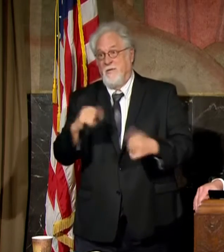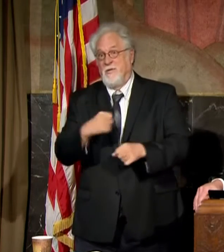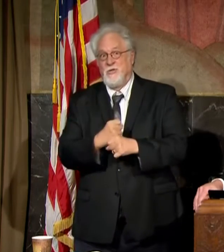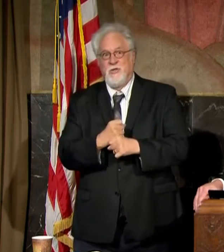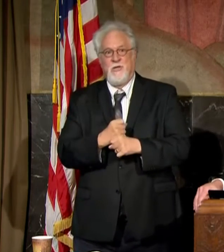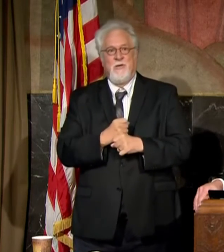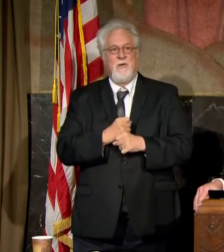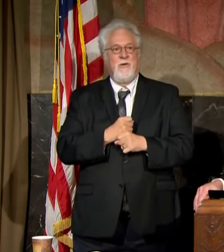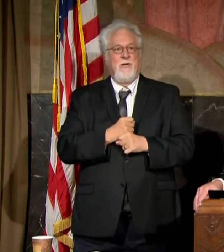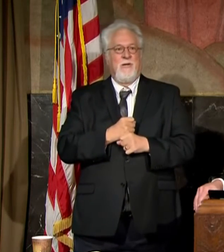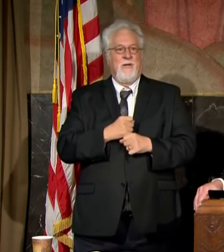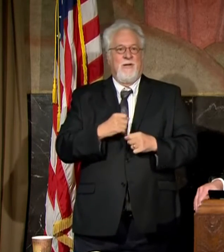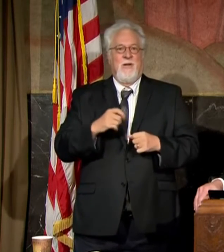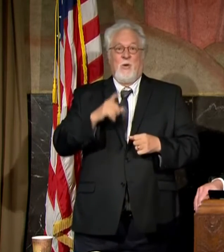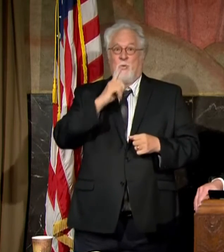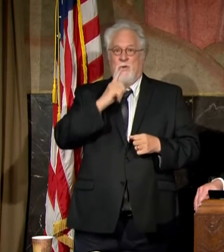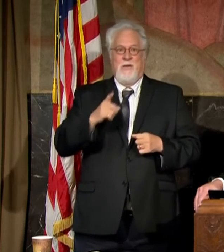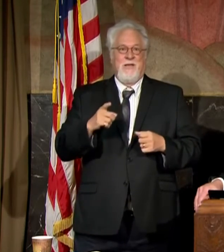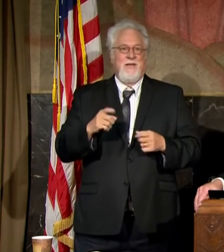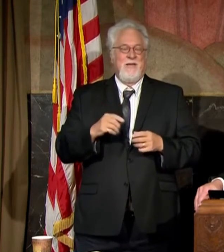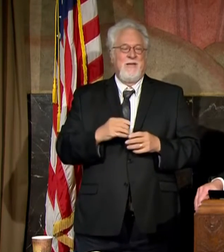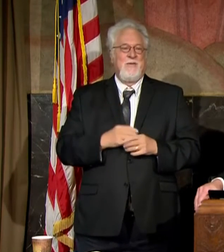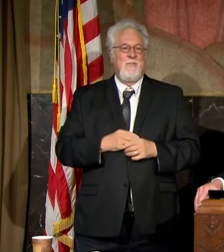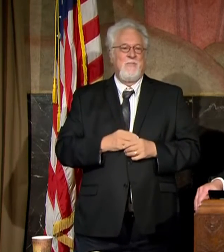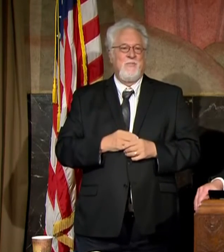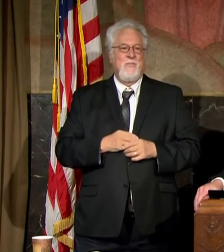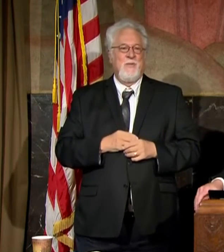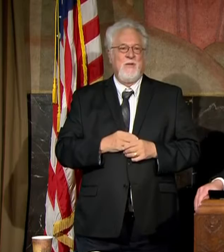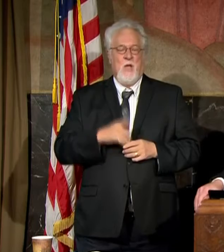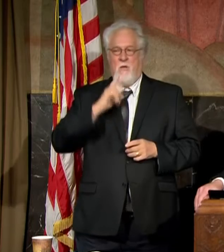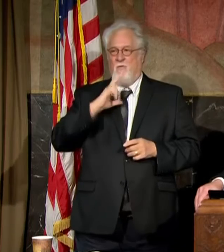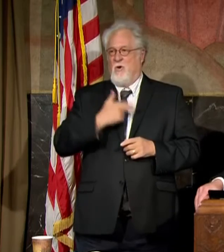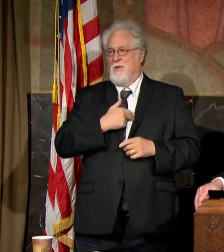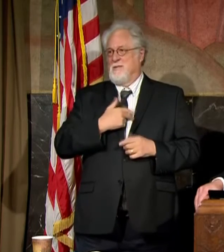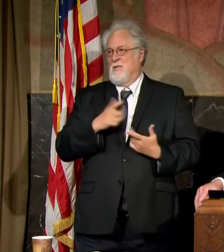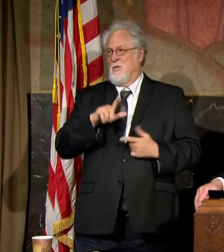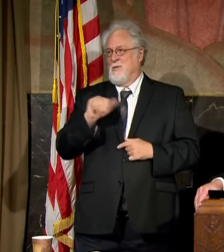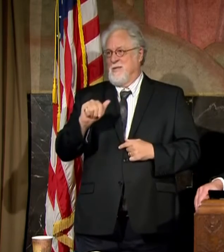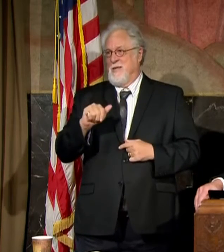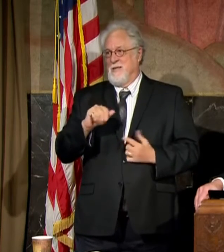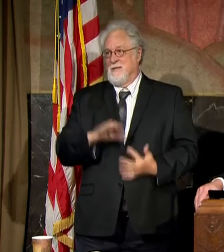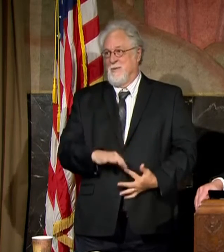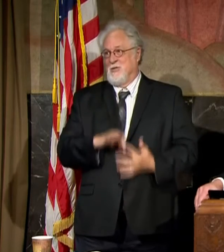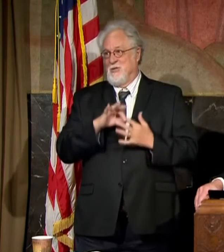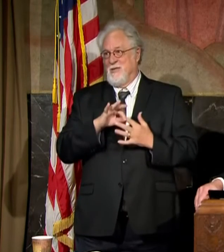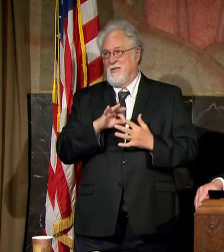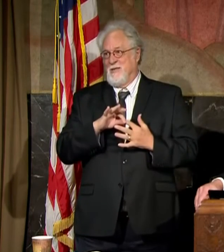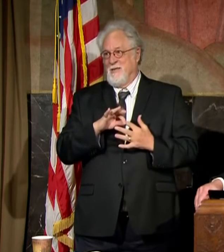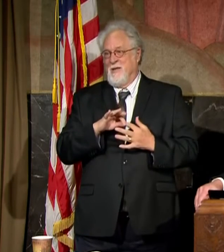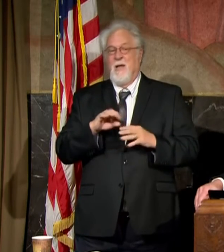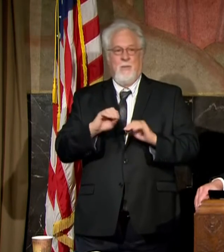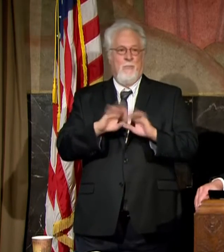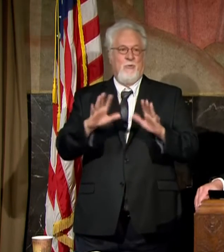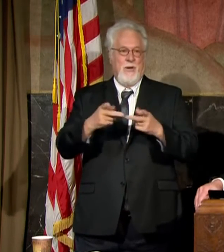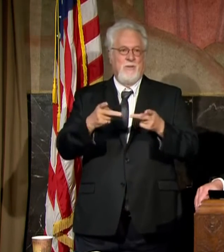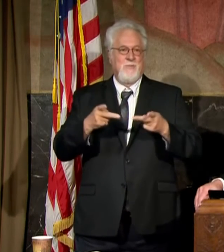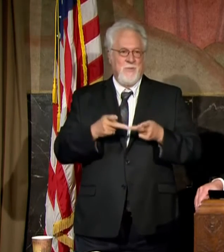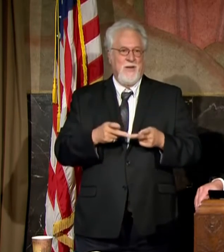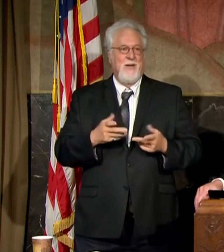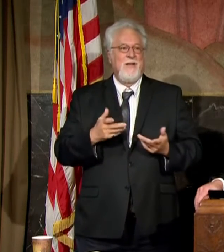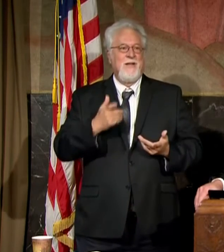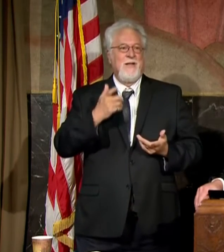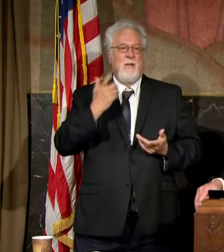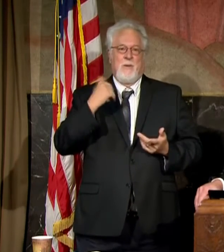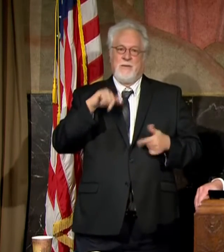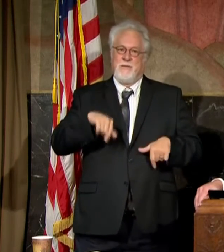that really, you know, for us here in Louisiana especially, a real bright spot, because it's been a